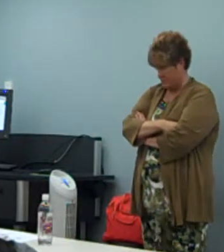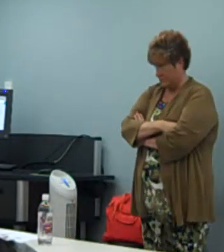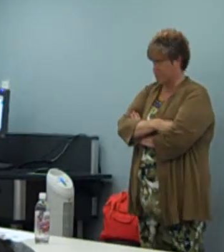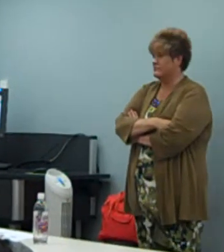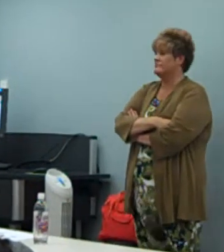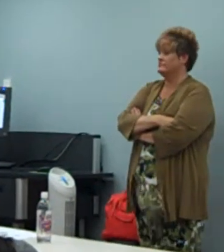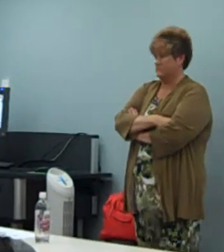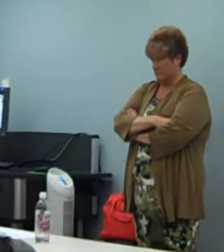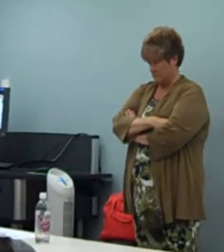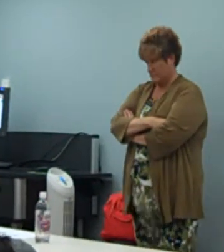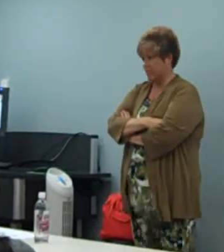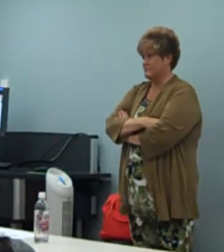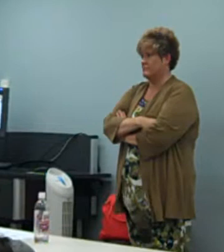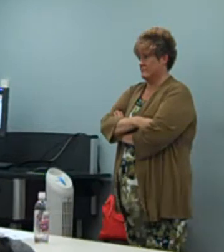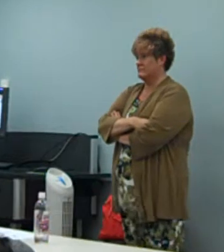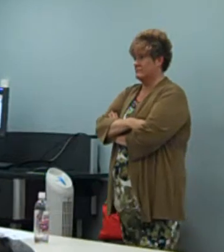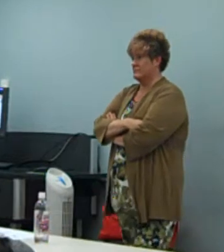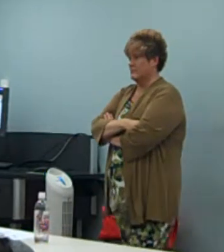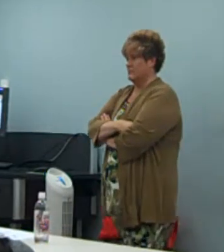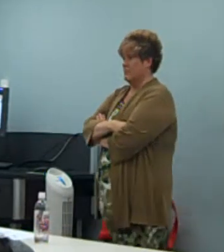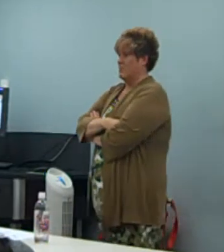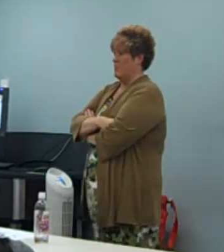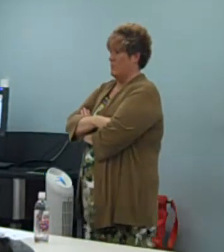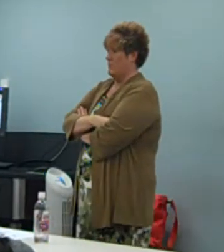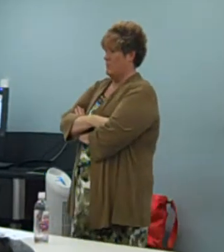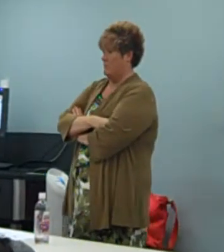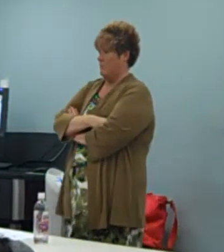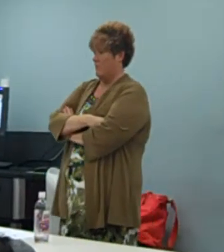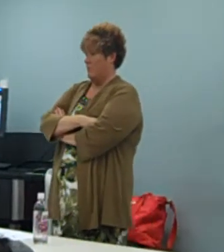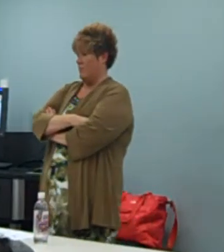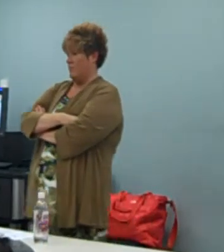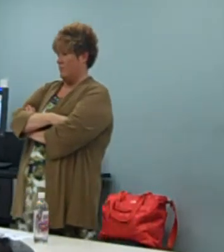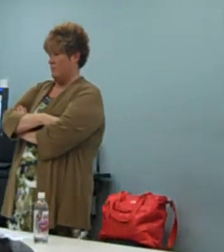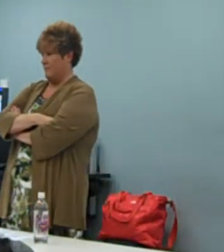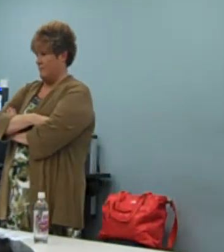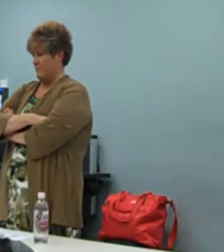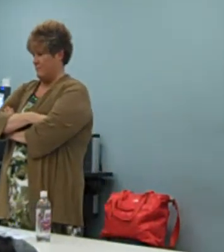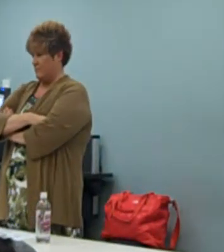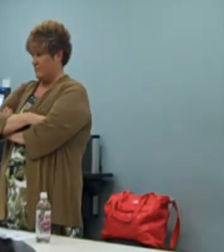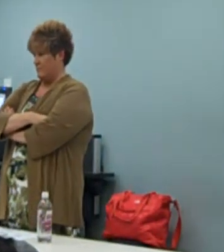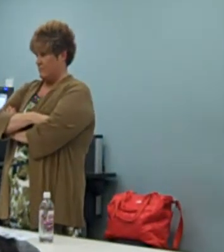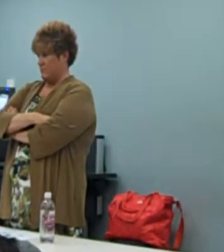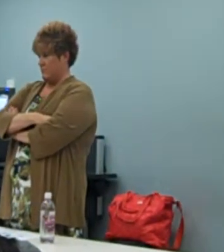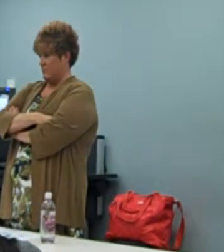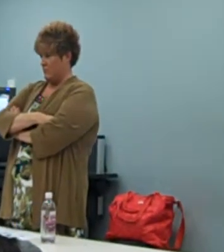situation that is a really happy situation. And just conveying that emotion,